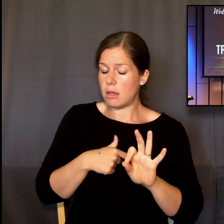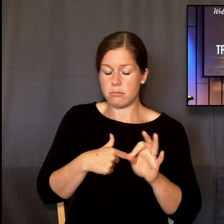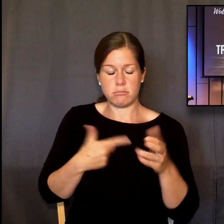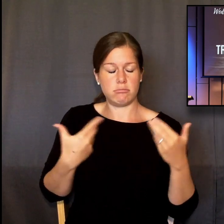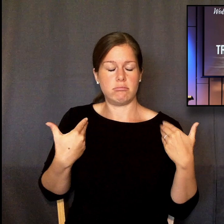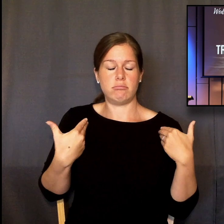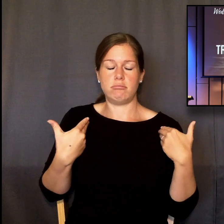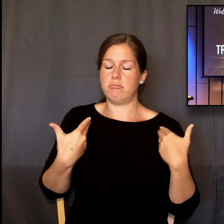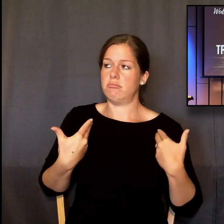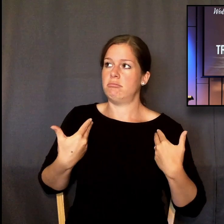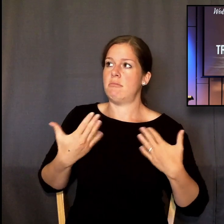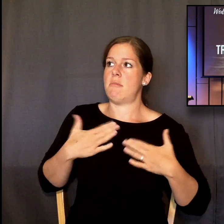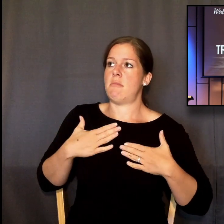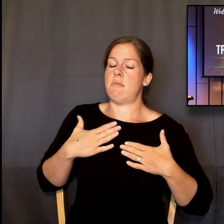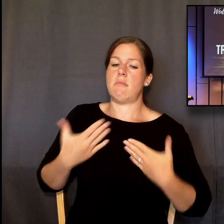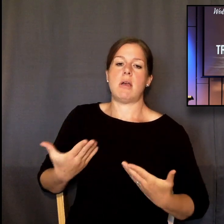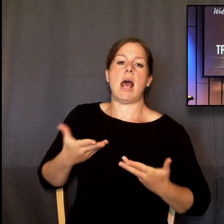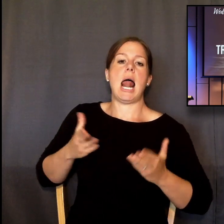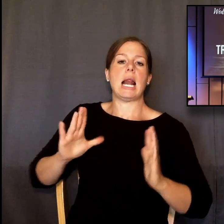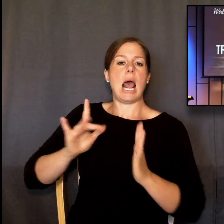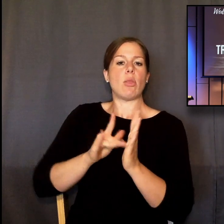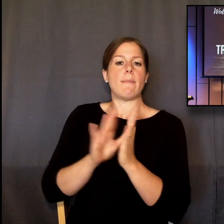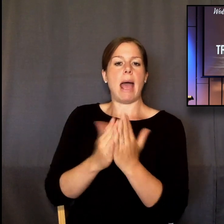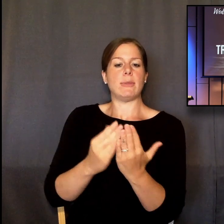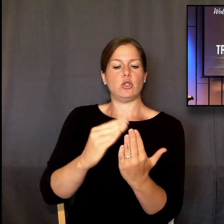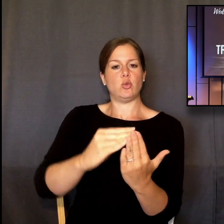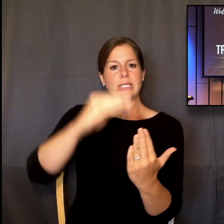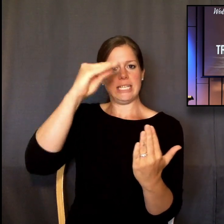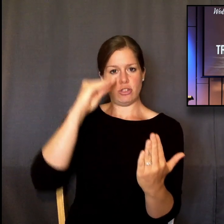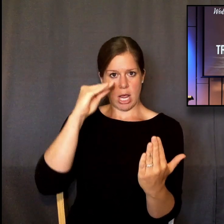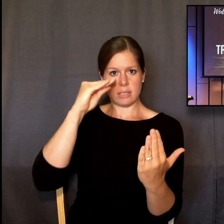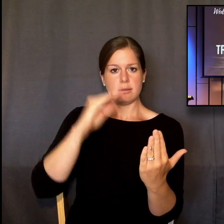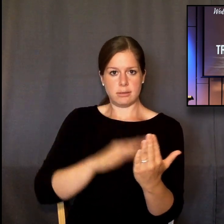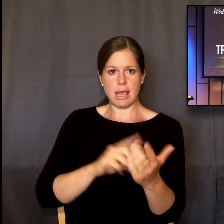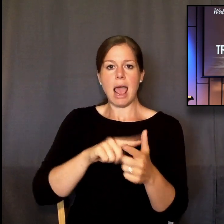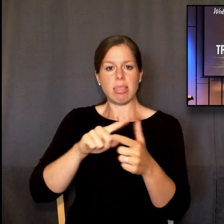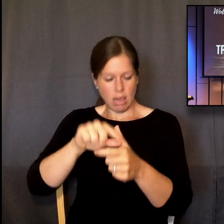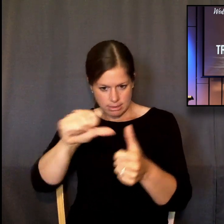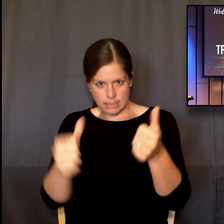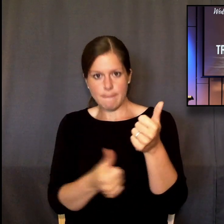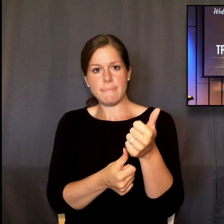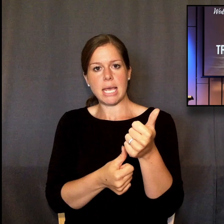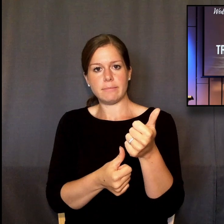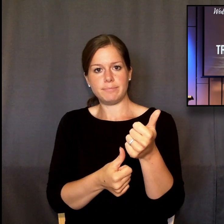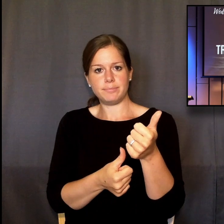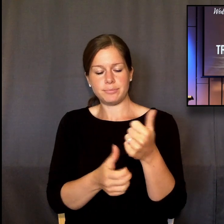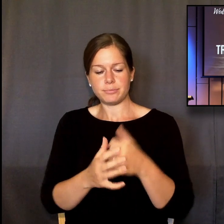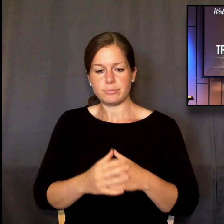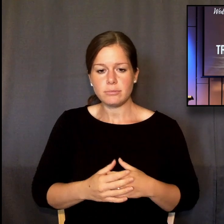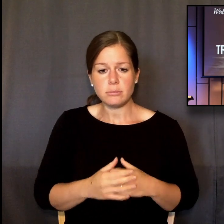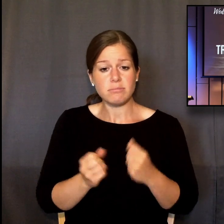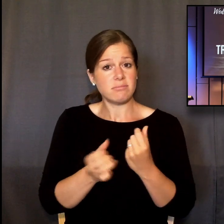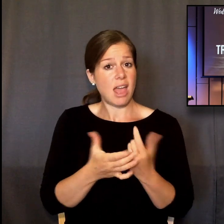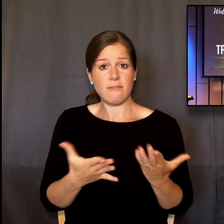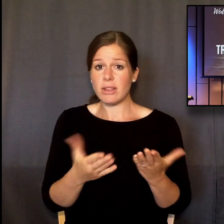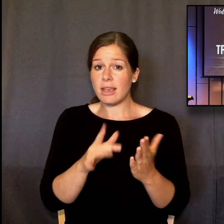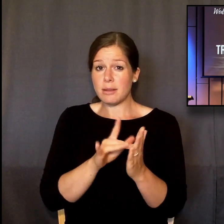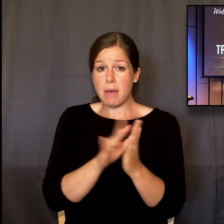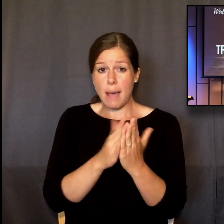Bible speak and then submit to what we see there entirely. We have to come to everything in the Bible humbly and merely